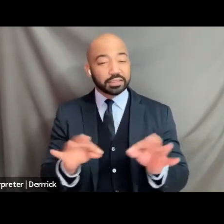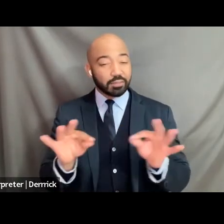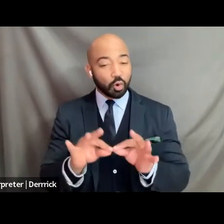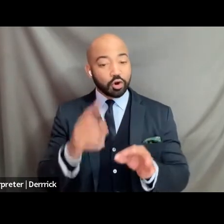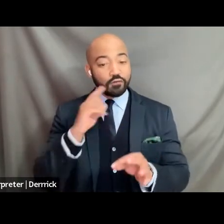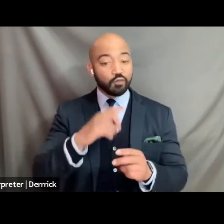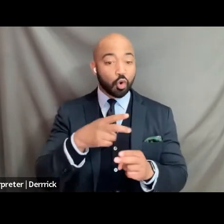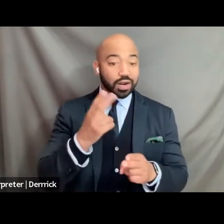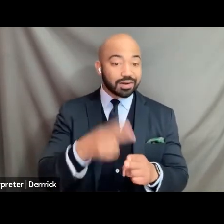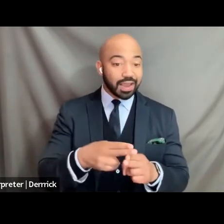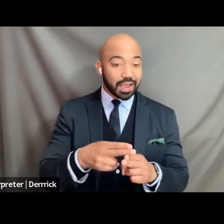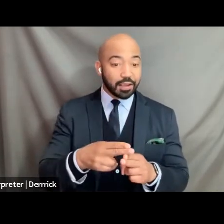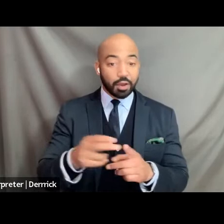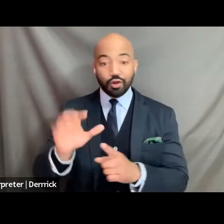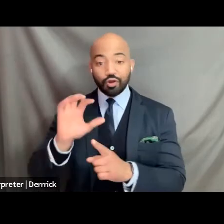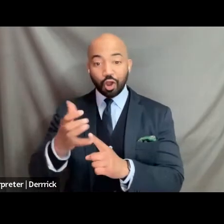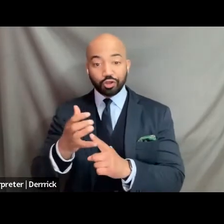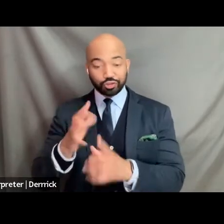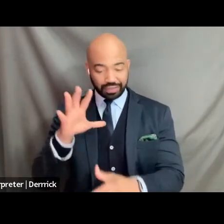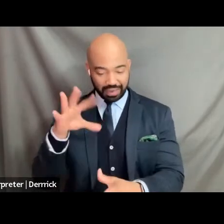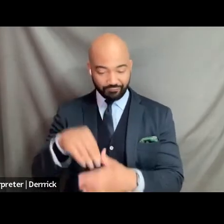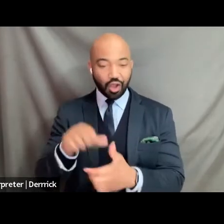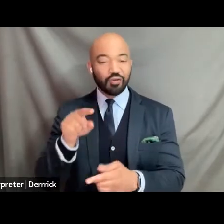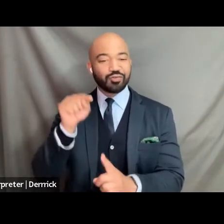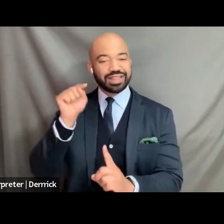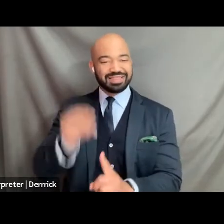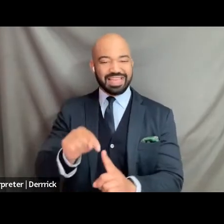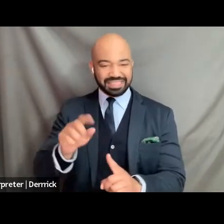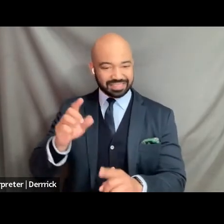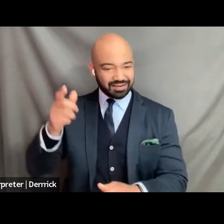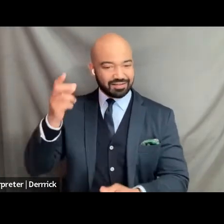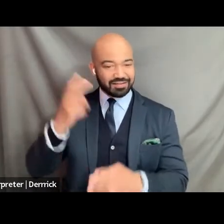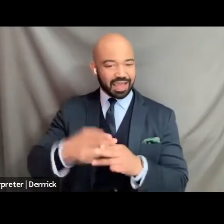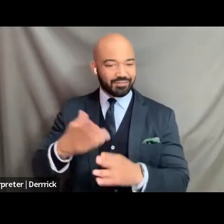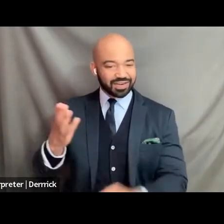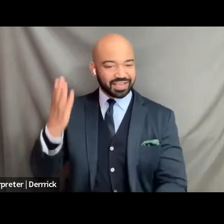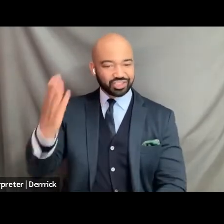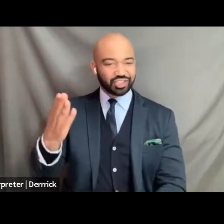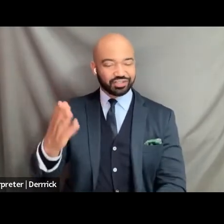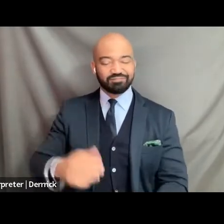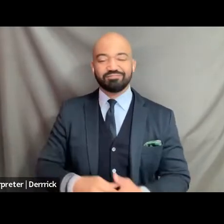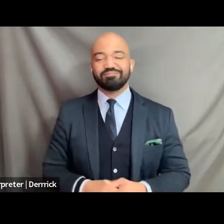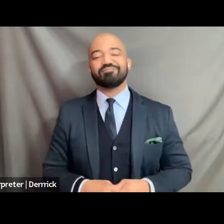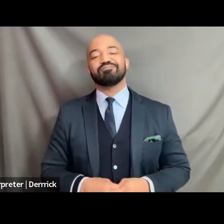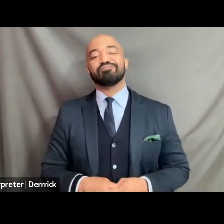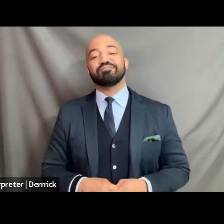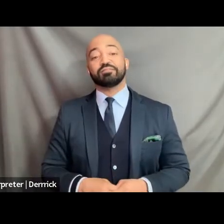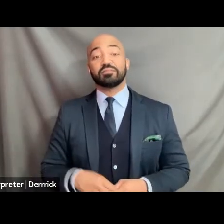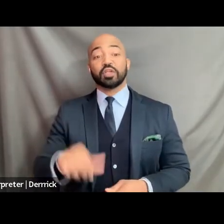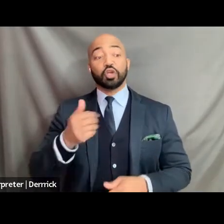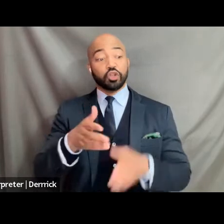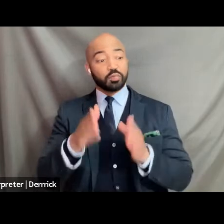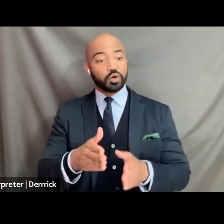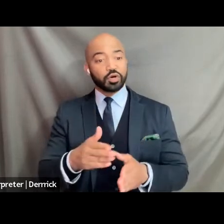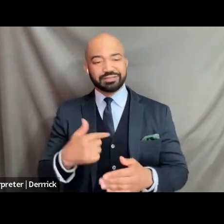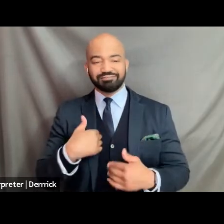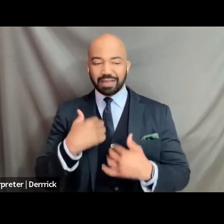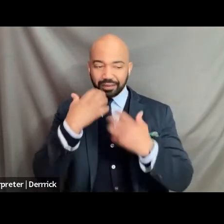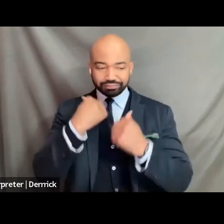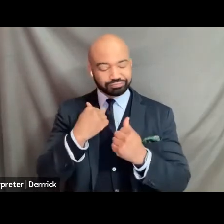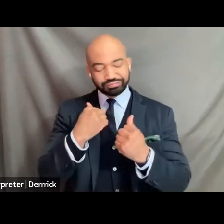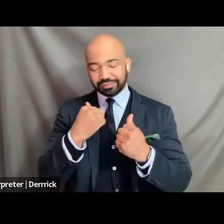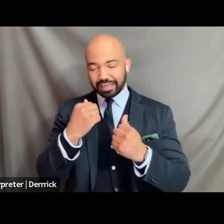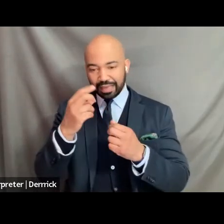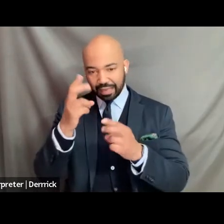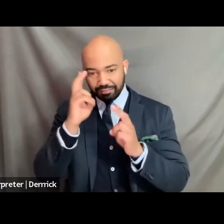reflection as well so coming up next is another person i i also deeply admire lydia brown